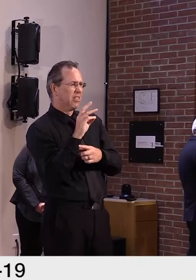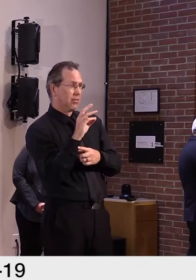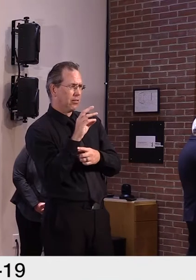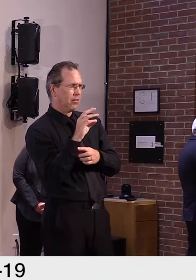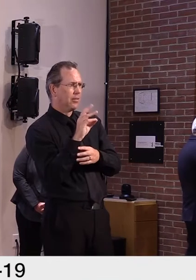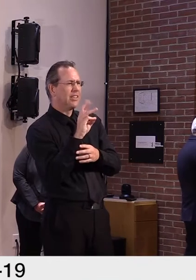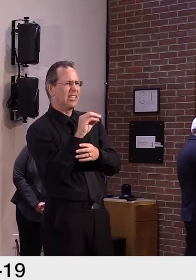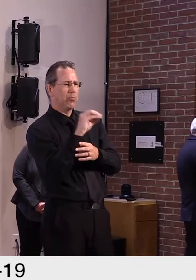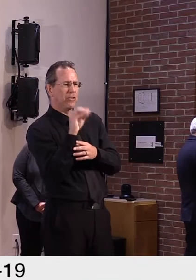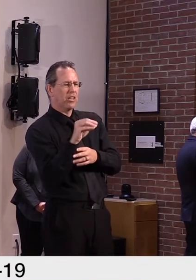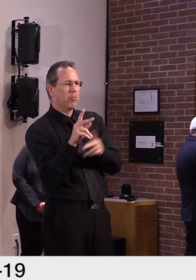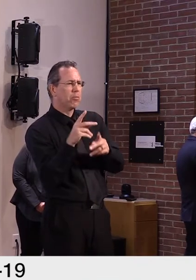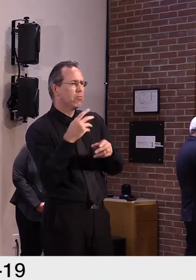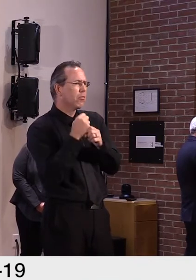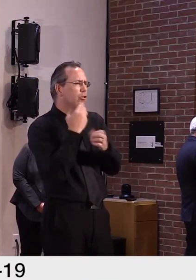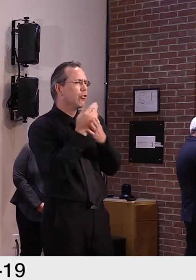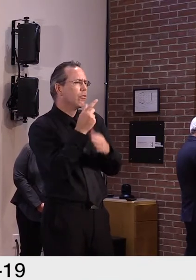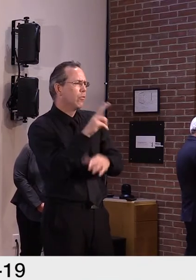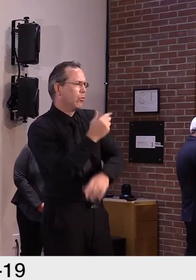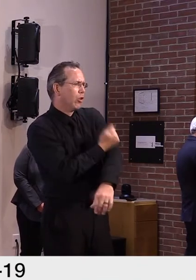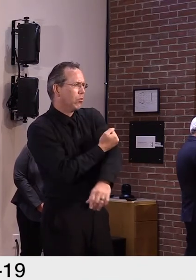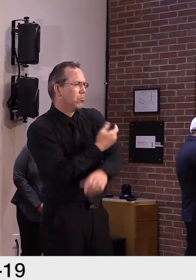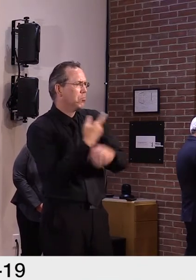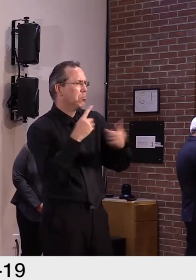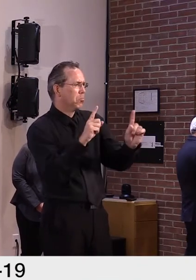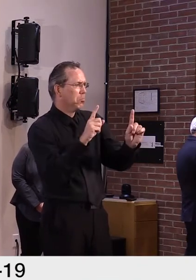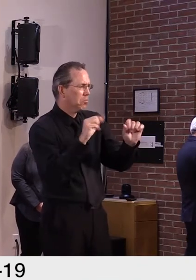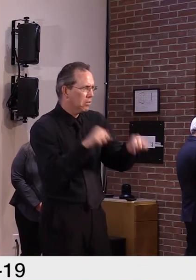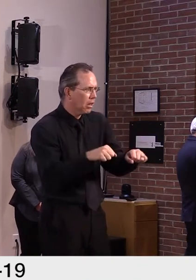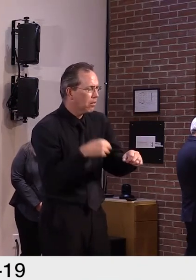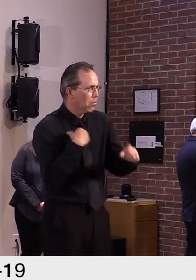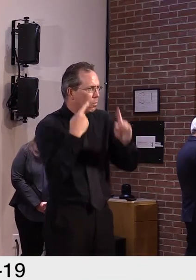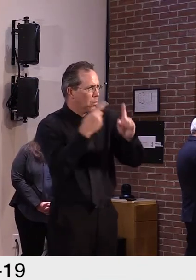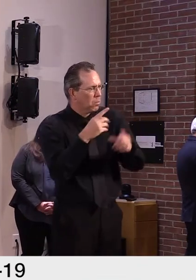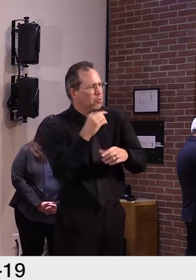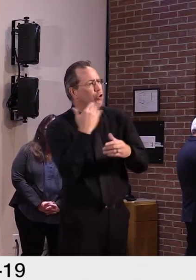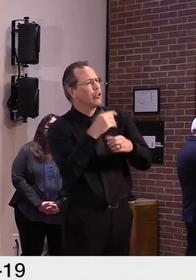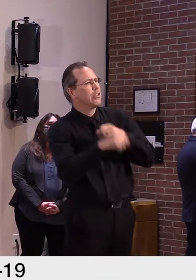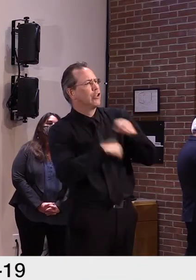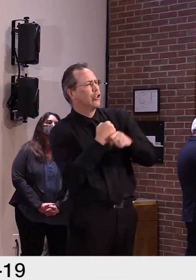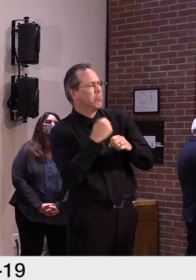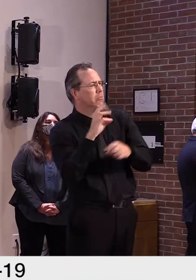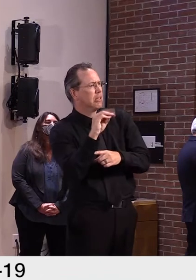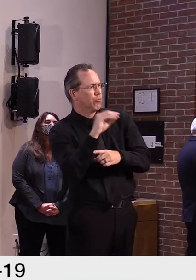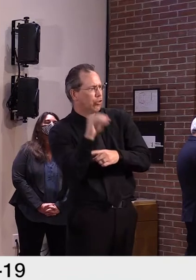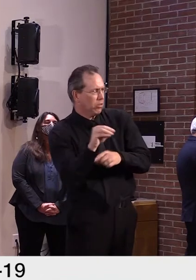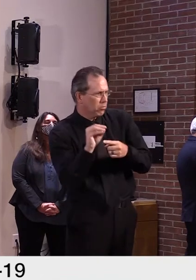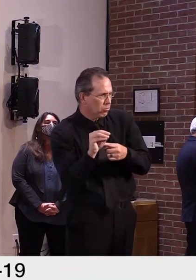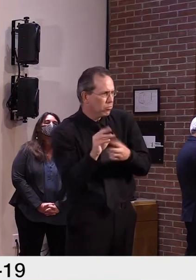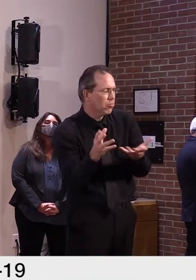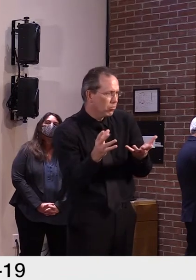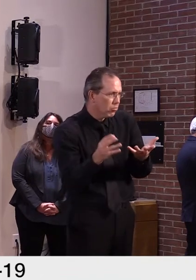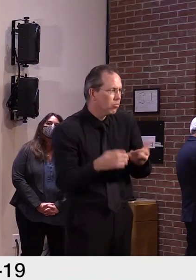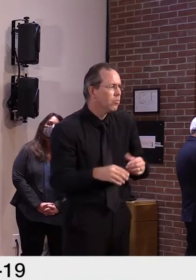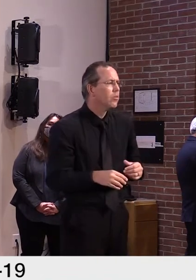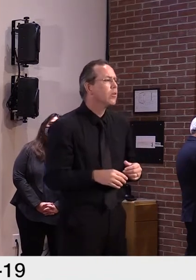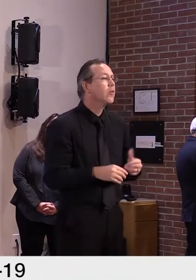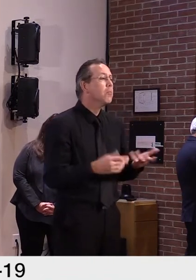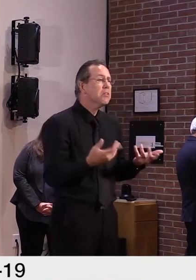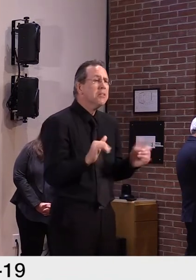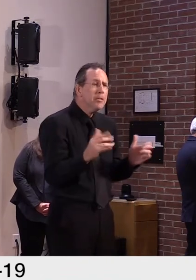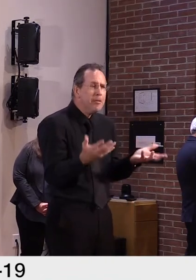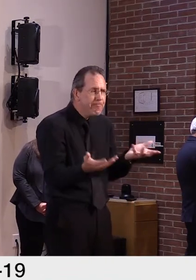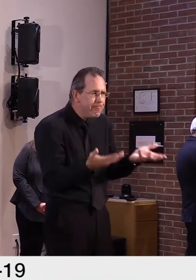as good. So not as much protection came from that vaccine. Although still, people,